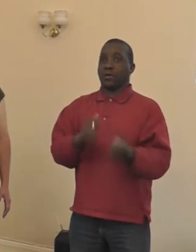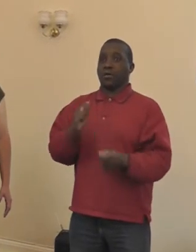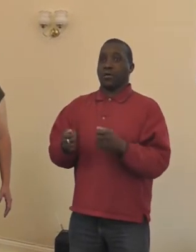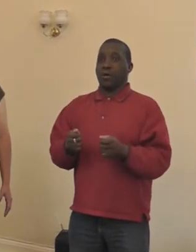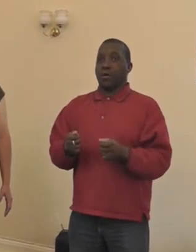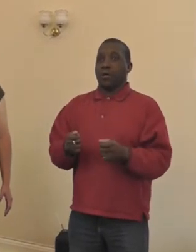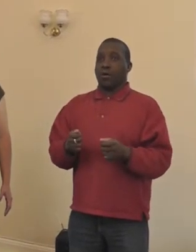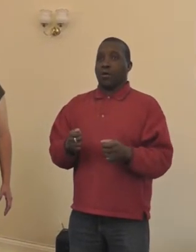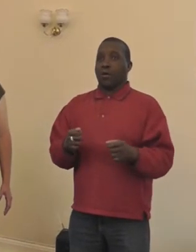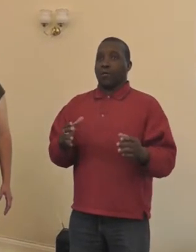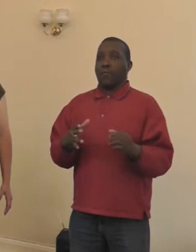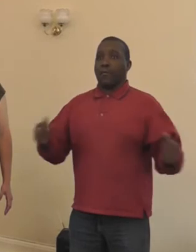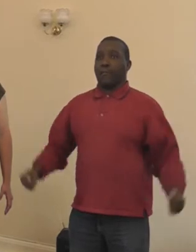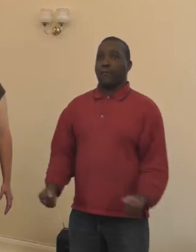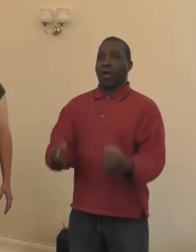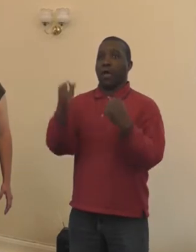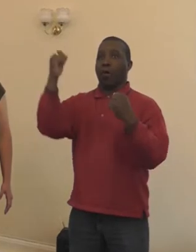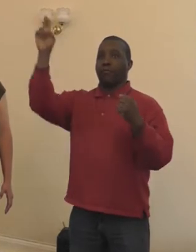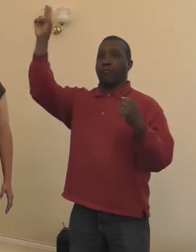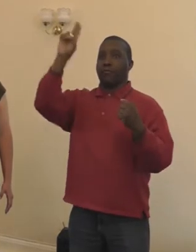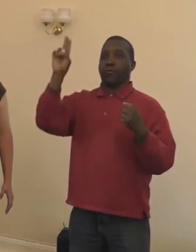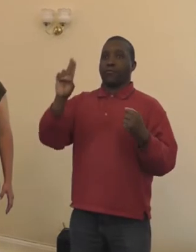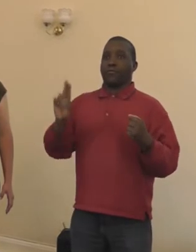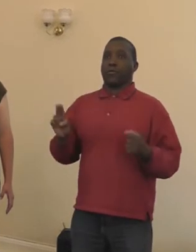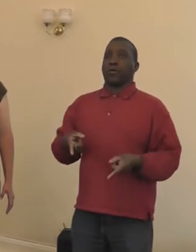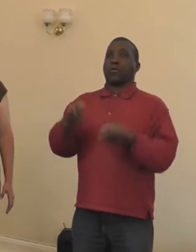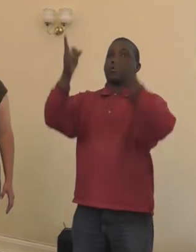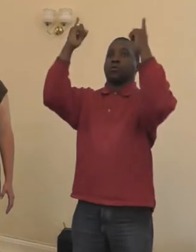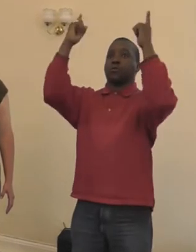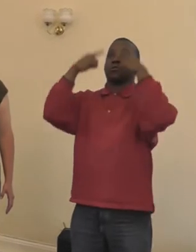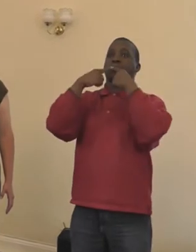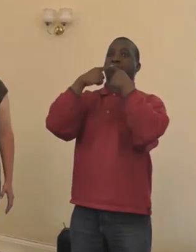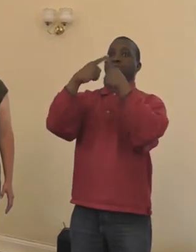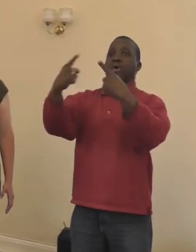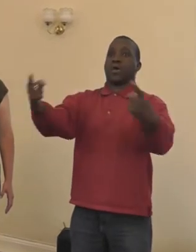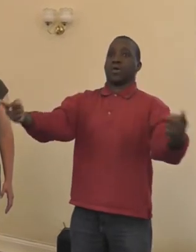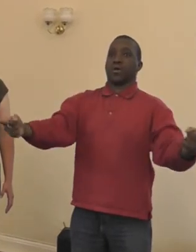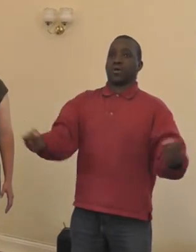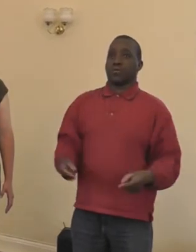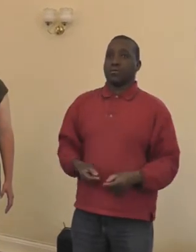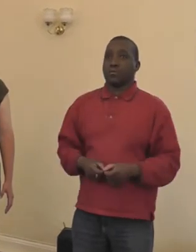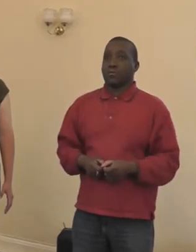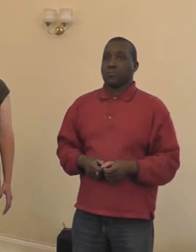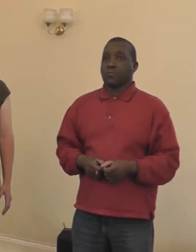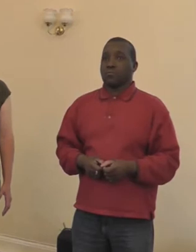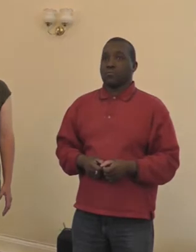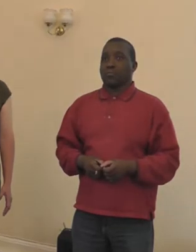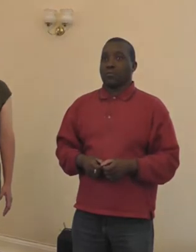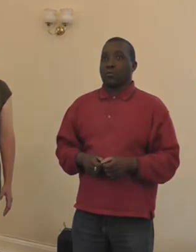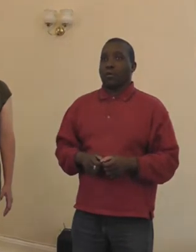powerful than thunder, the gods will say. We call our